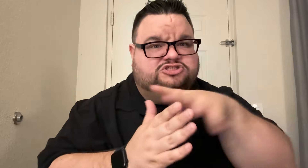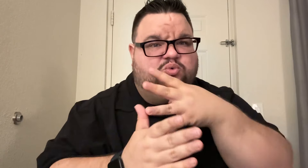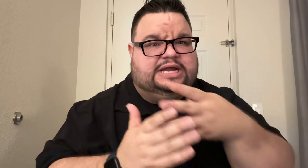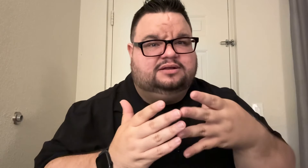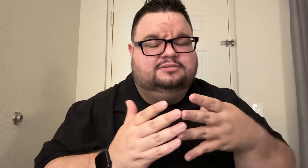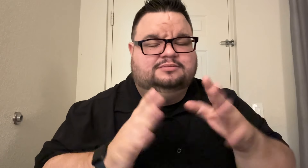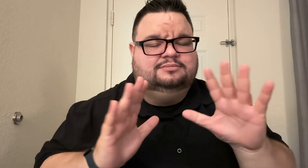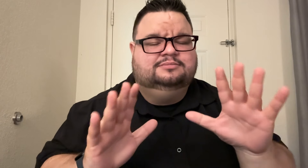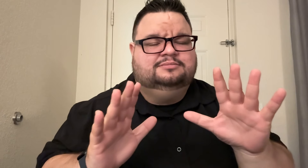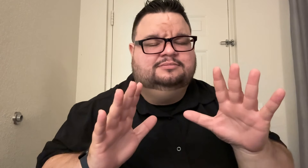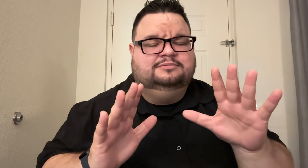screen.